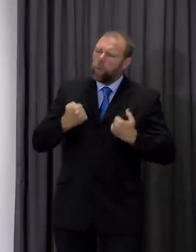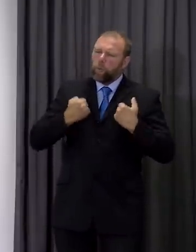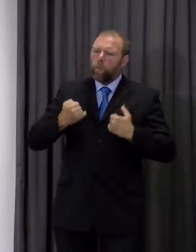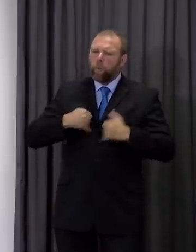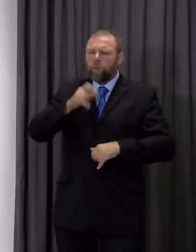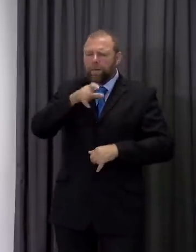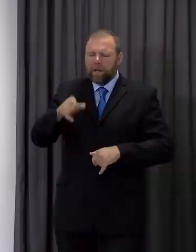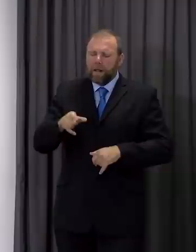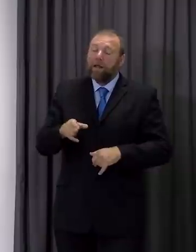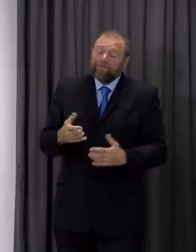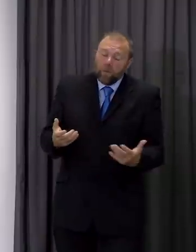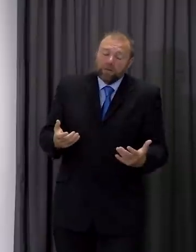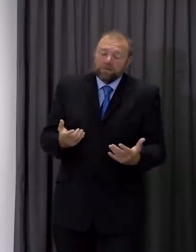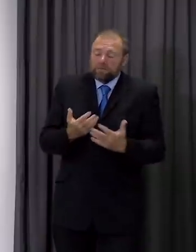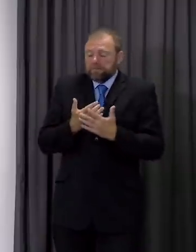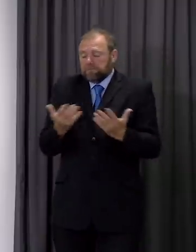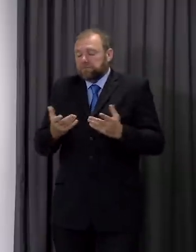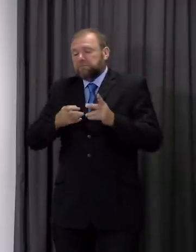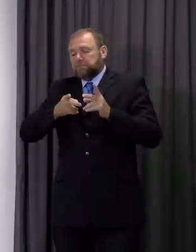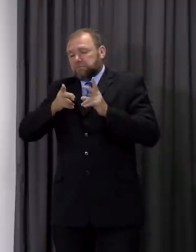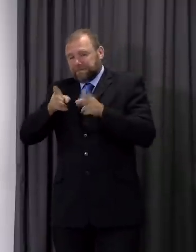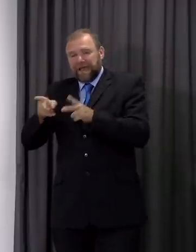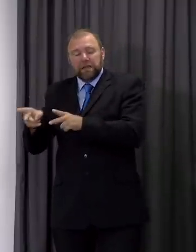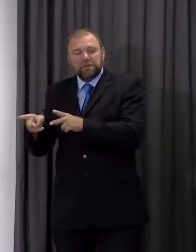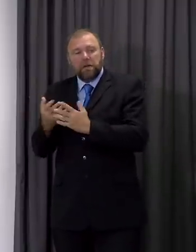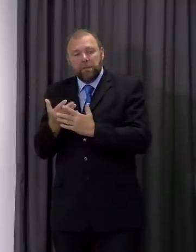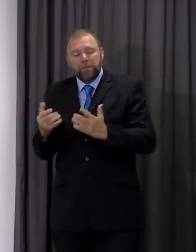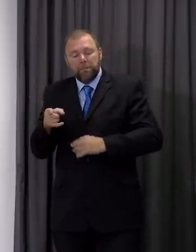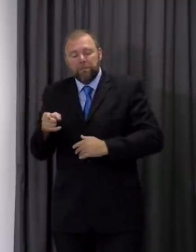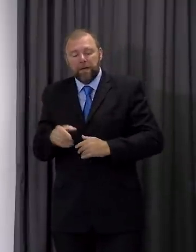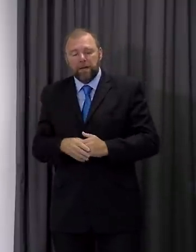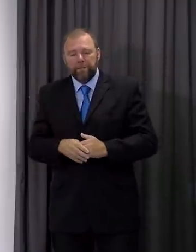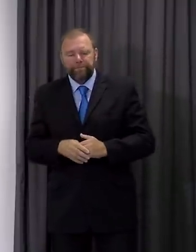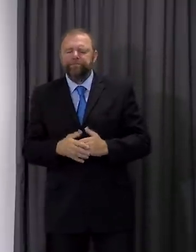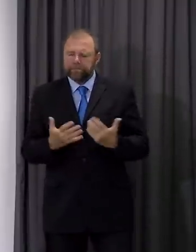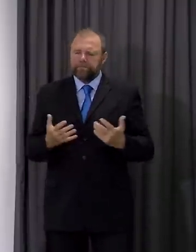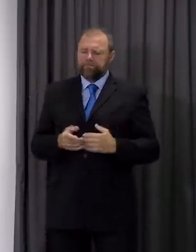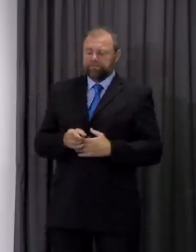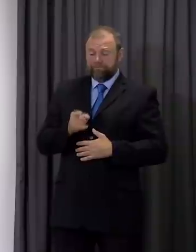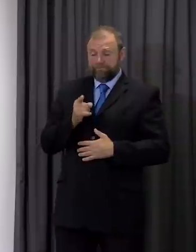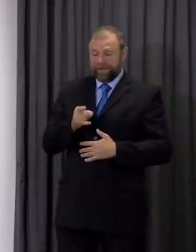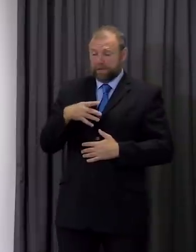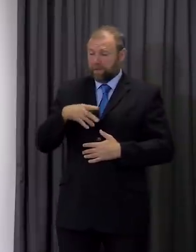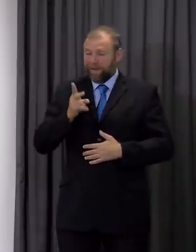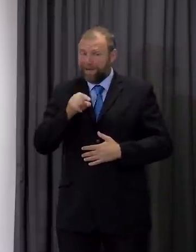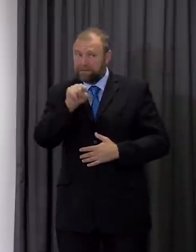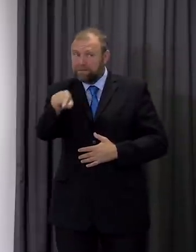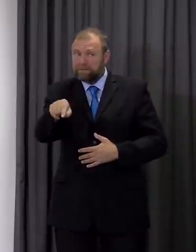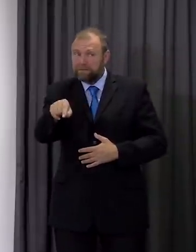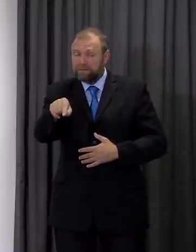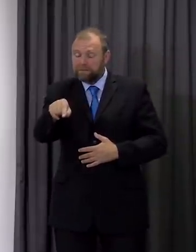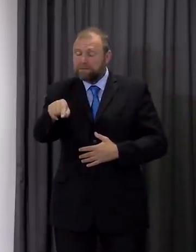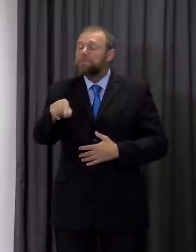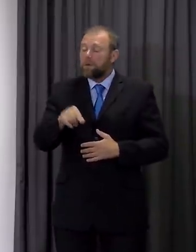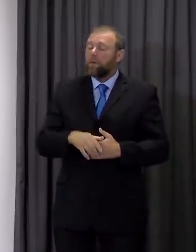hospitals and of course we've seen significant loss of life now that's what we're trying to avoid so we will have a